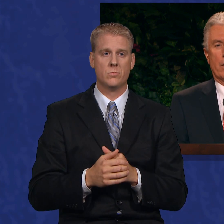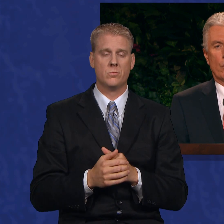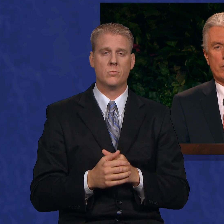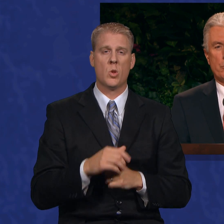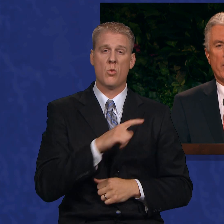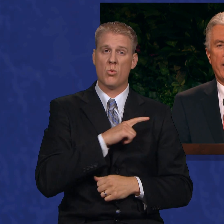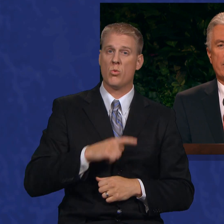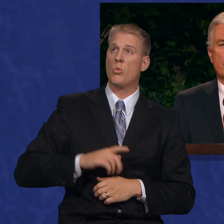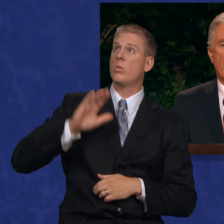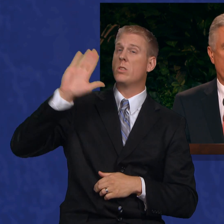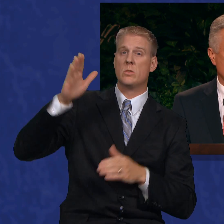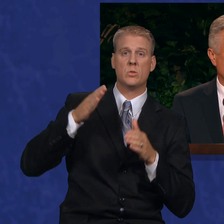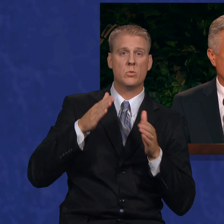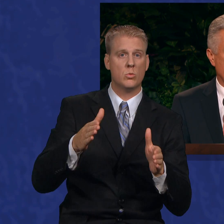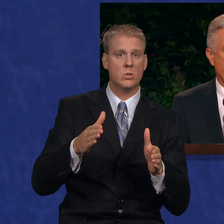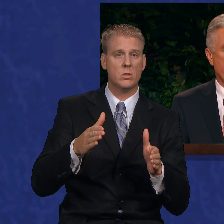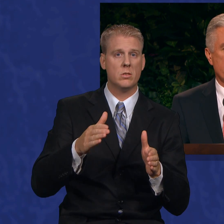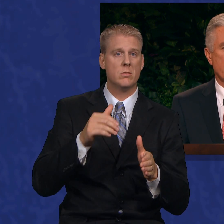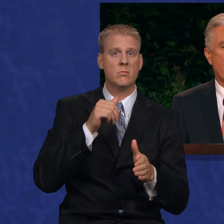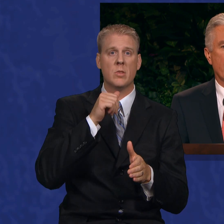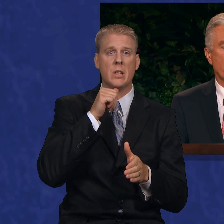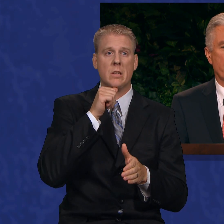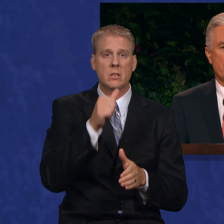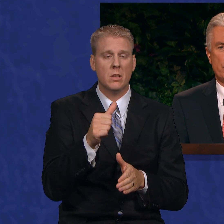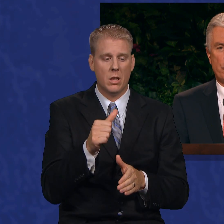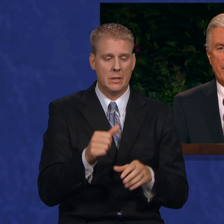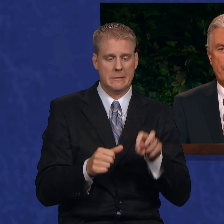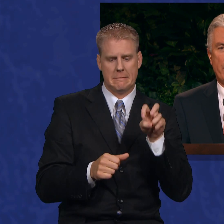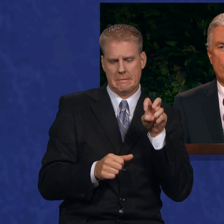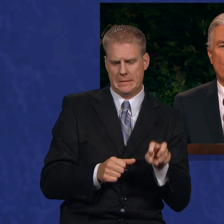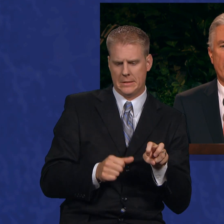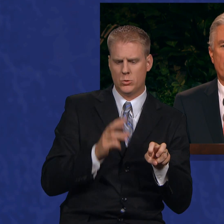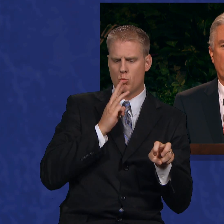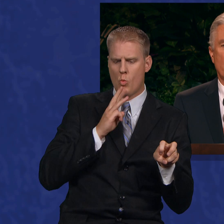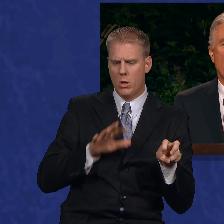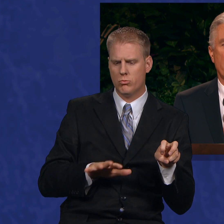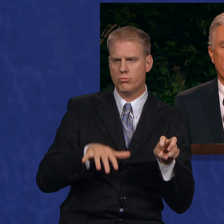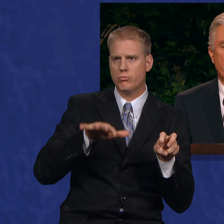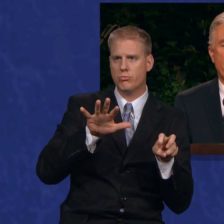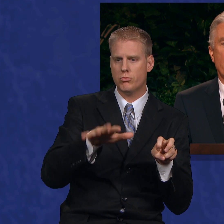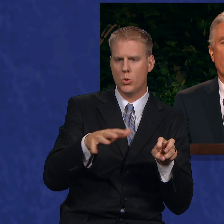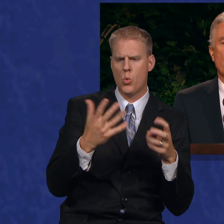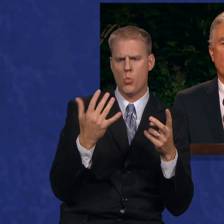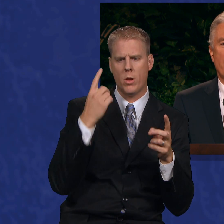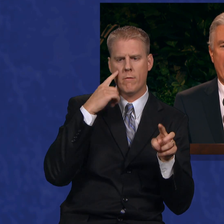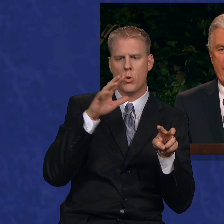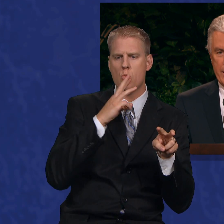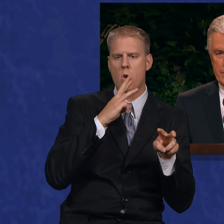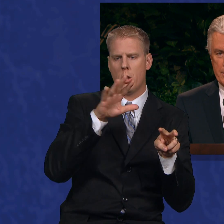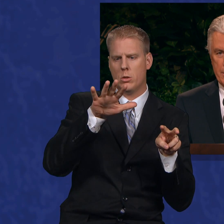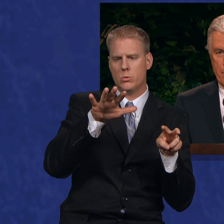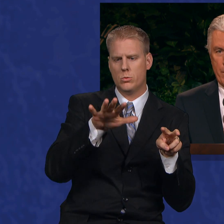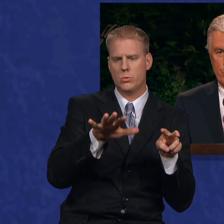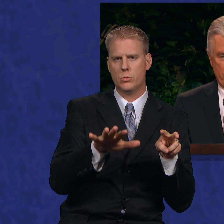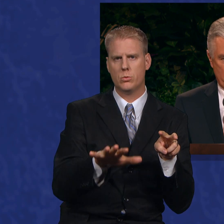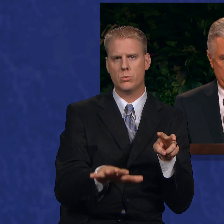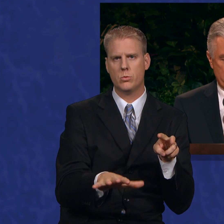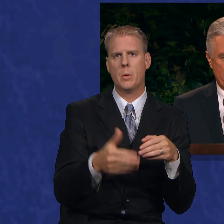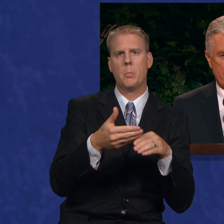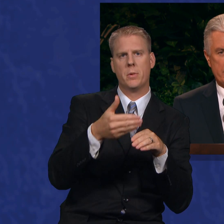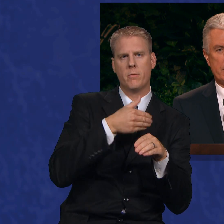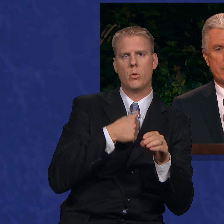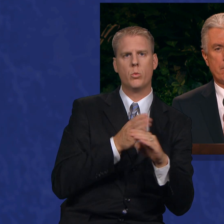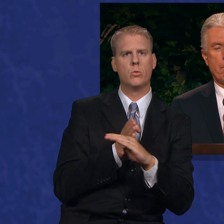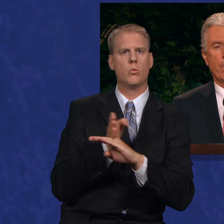The Lord's way is not to sit at the side of the stream and wait for the water to pass before